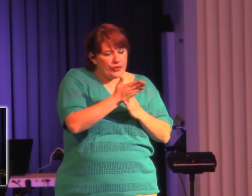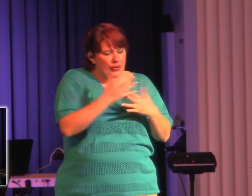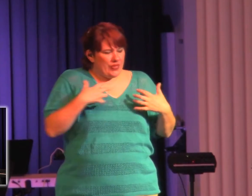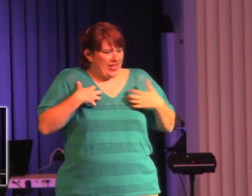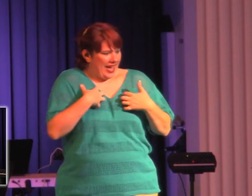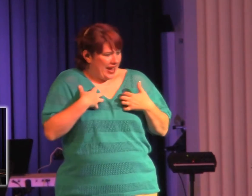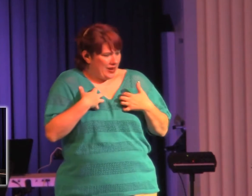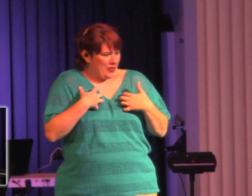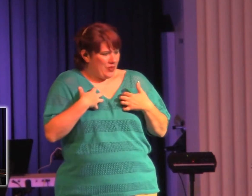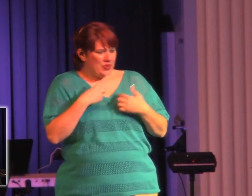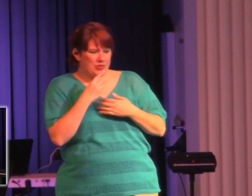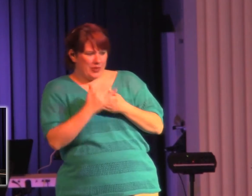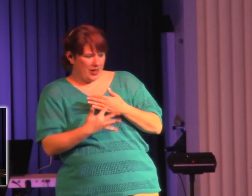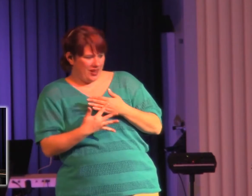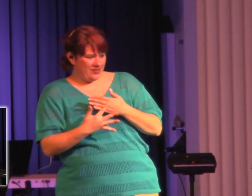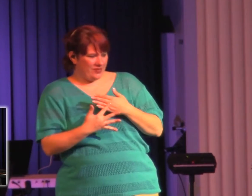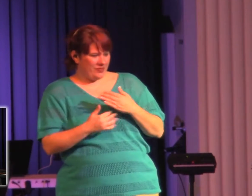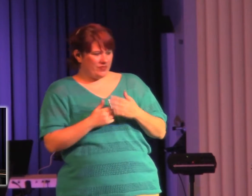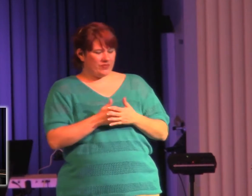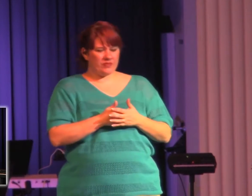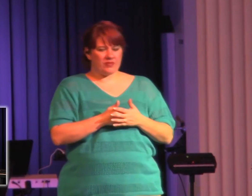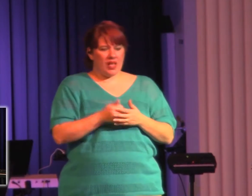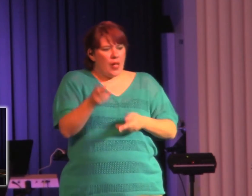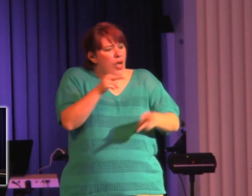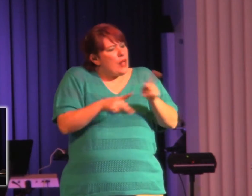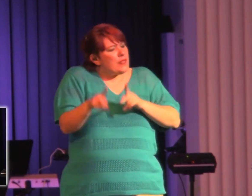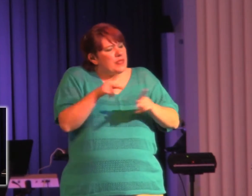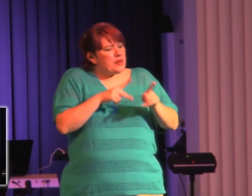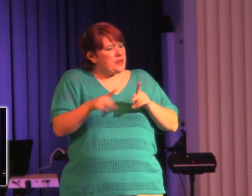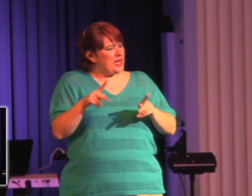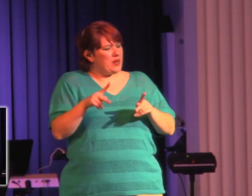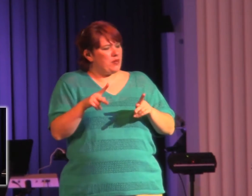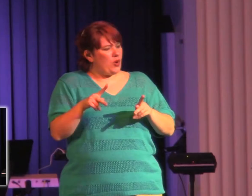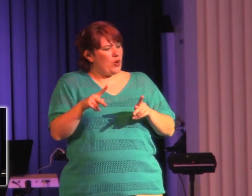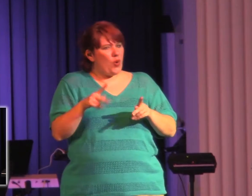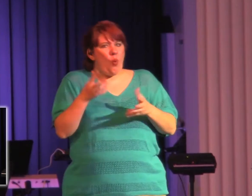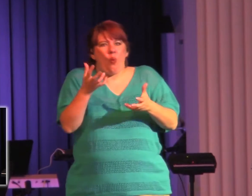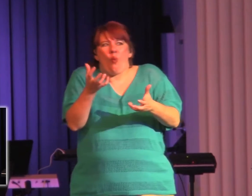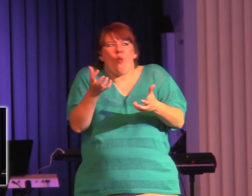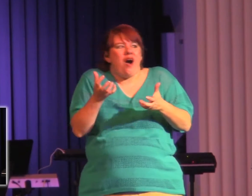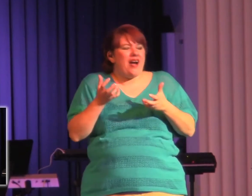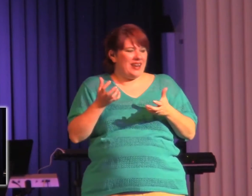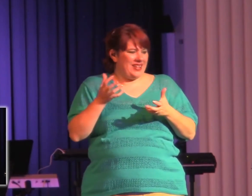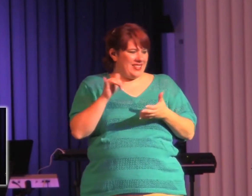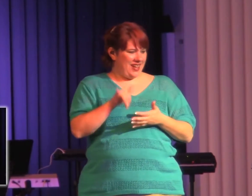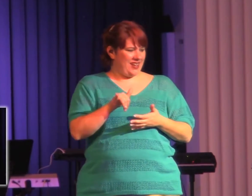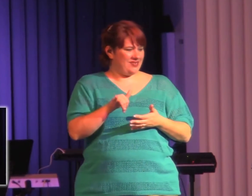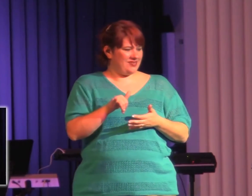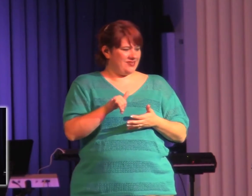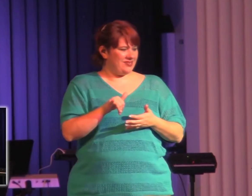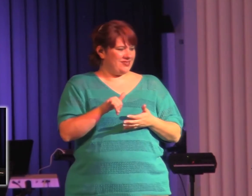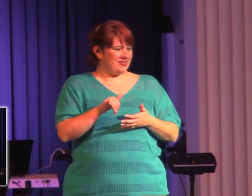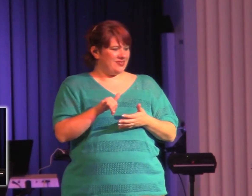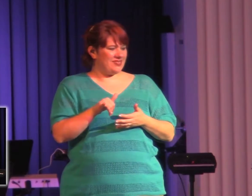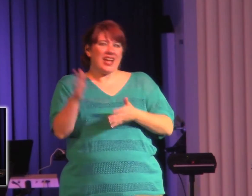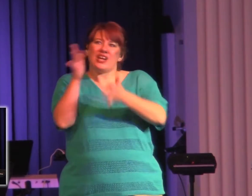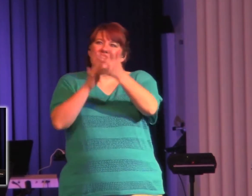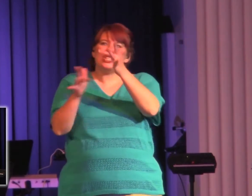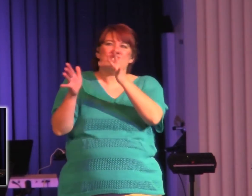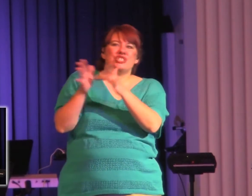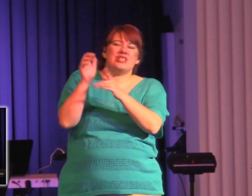pure, sinless, chose to lay down his life for the forgiveness of our sins, and that you and I, by simply